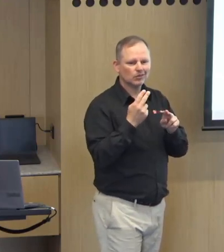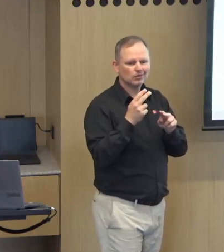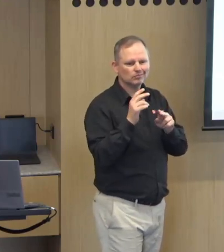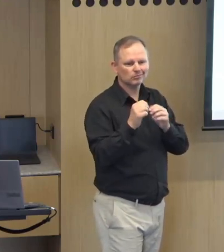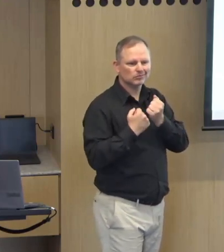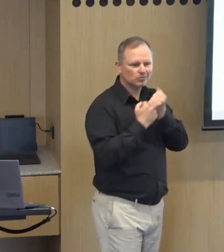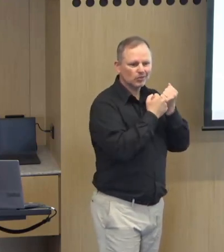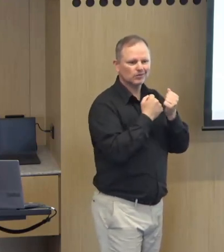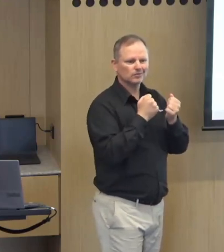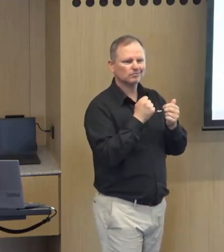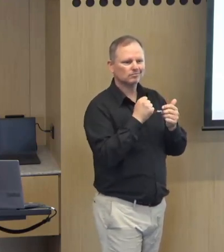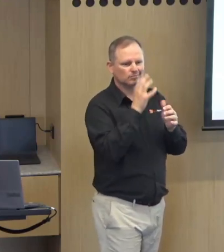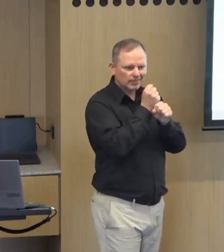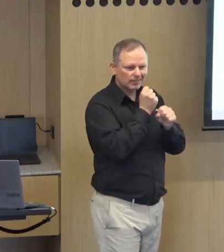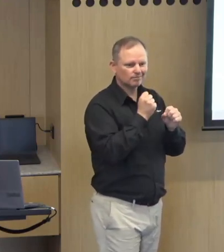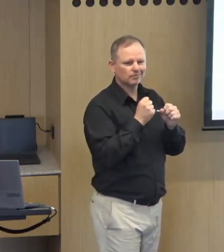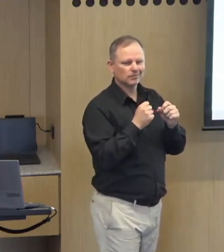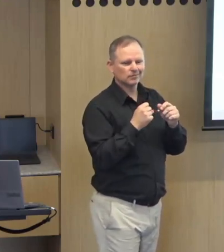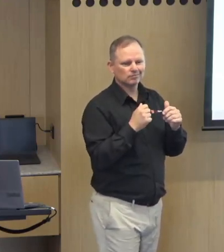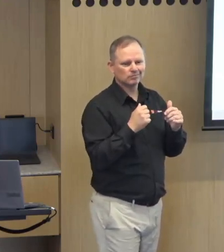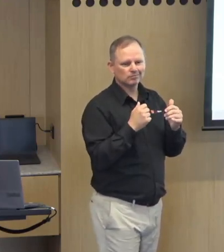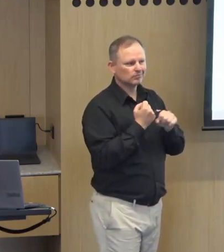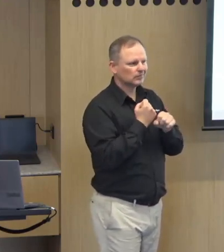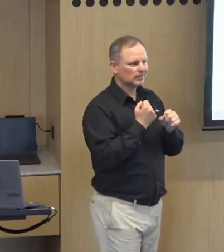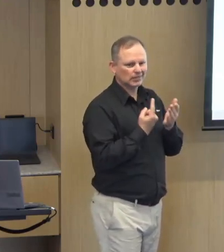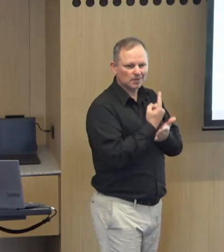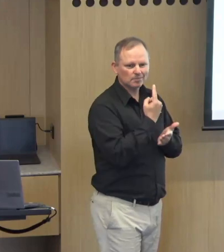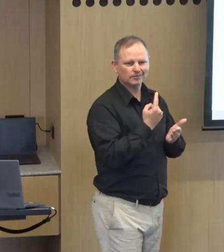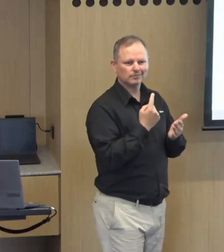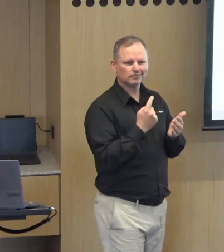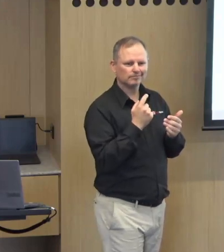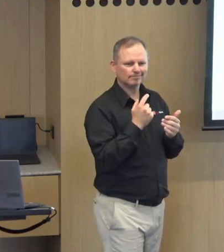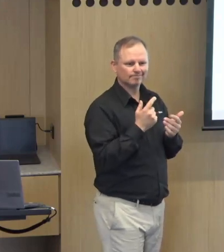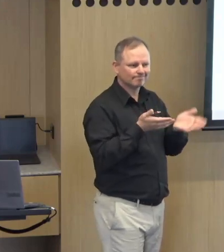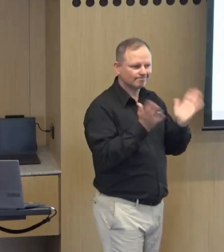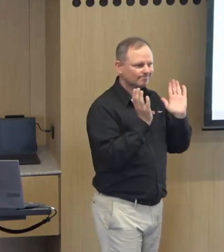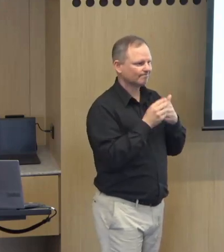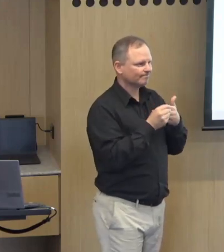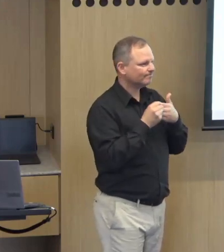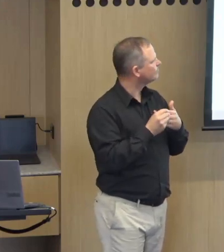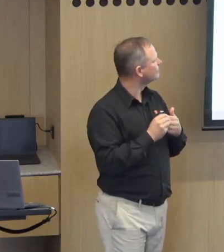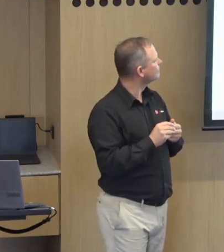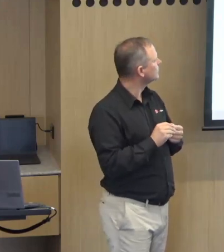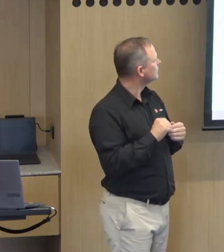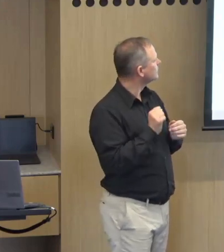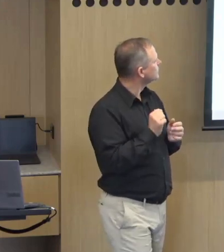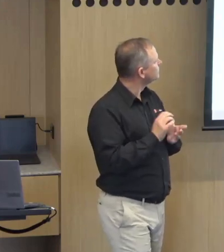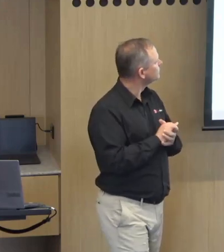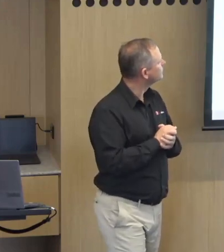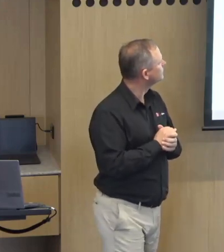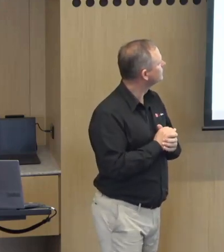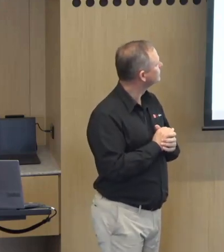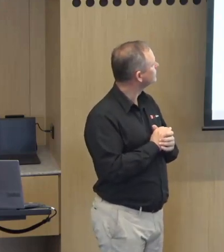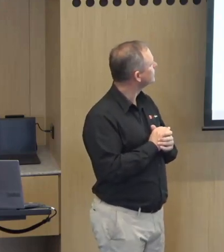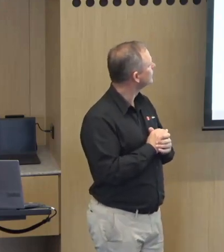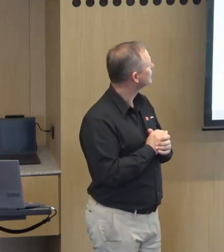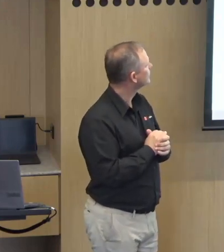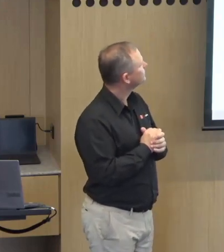in us being able to deliver this and so to to you i really appreciate um being part of this overall